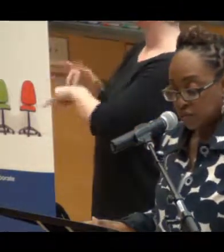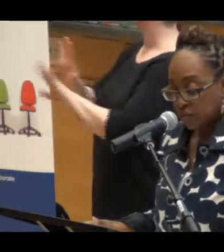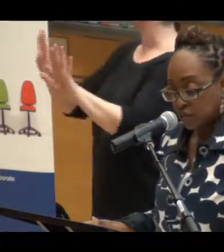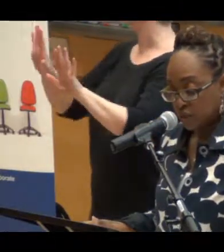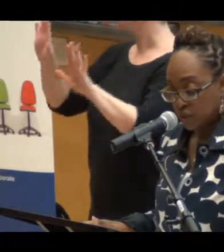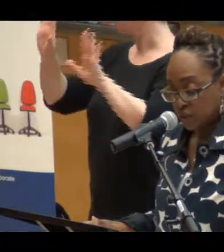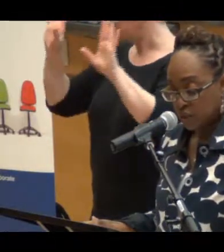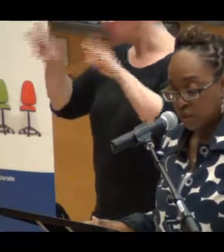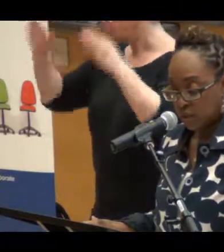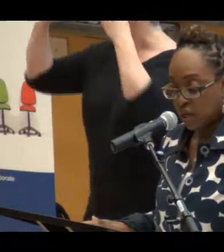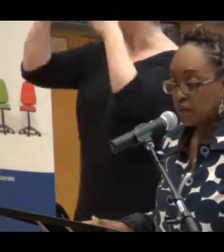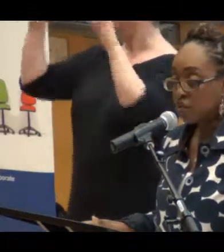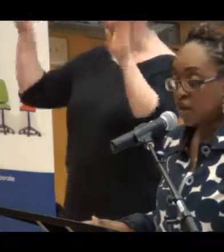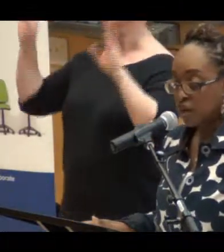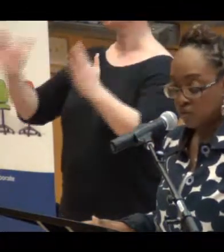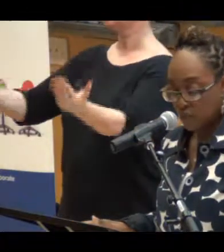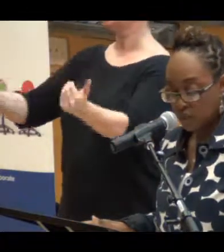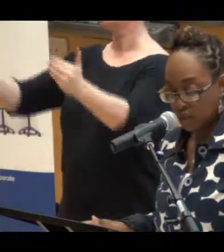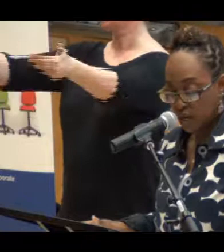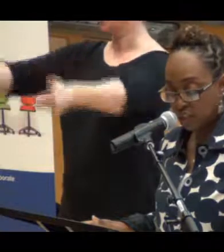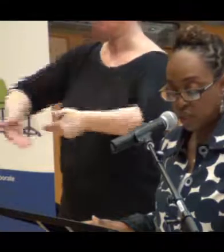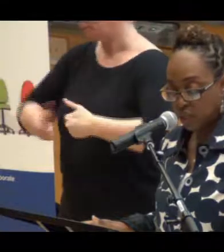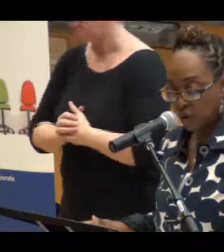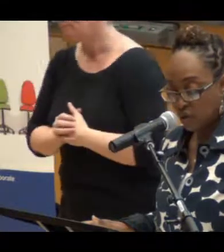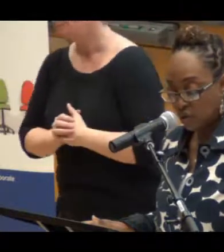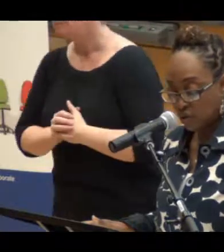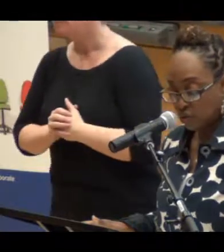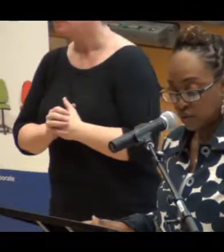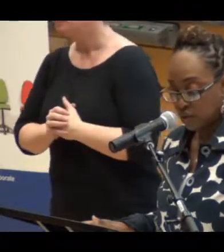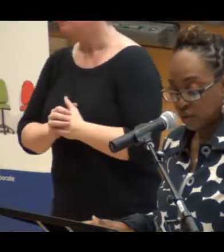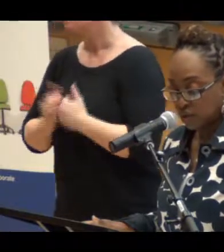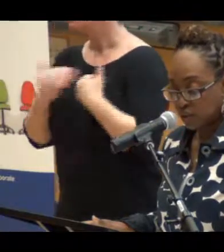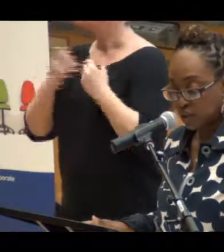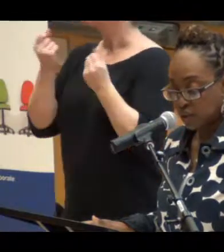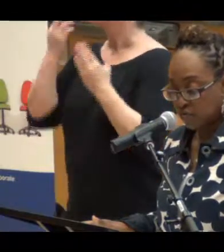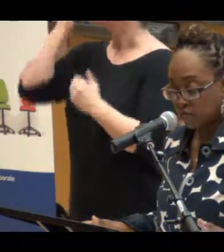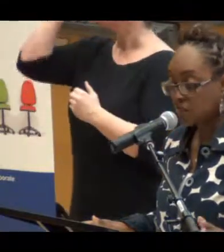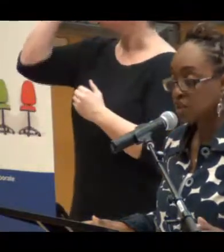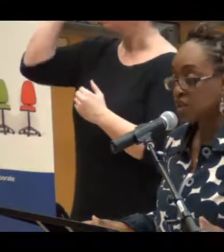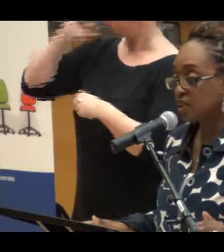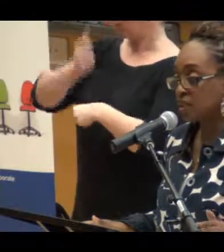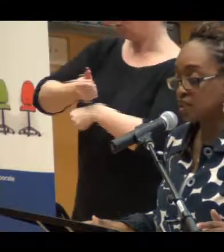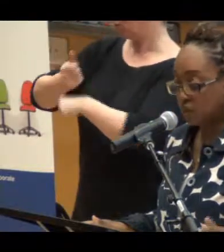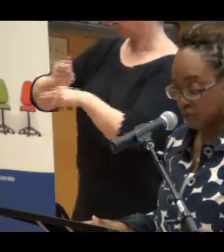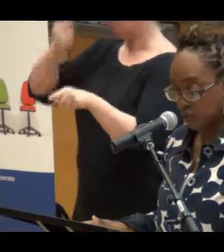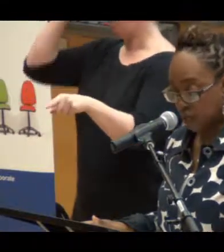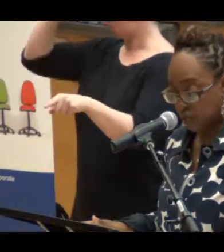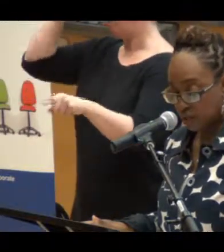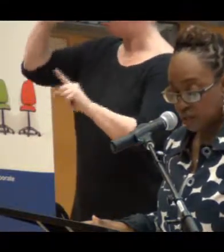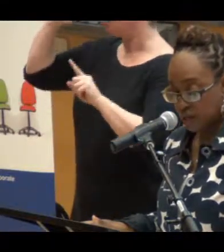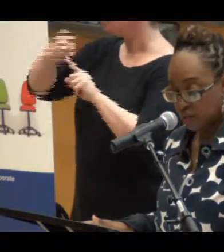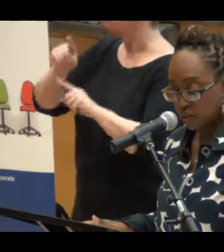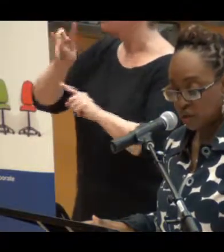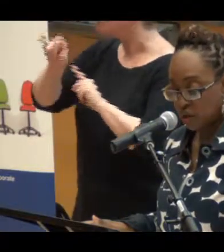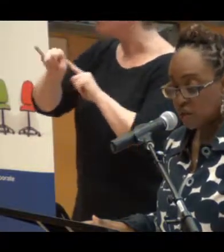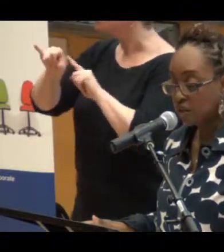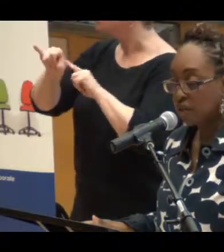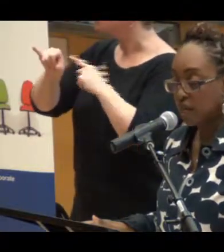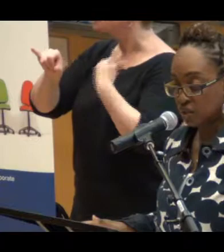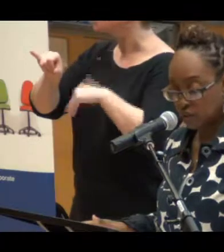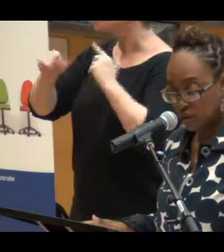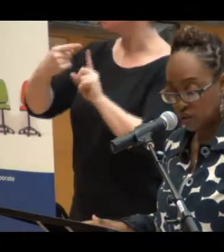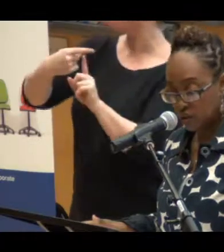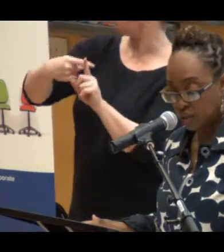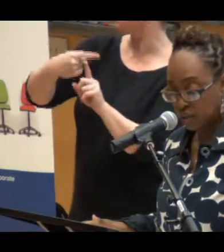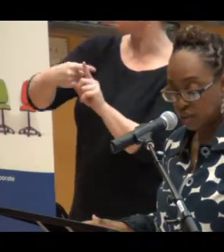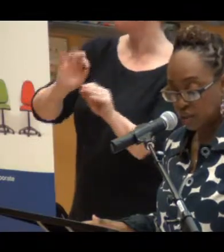reasons for this of course, but the underlying one as we all know is that our diversity is our strength and to acknowledge